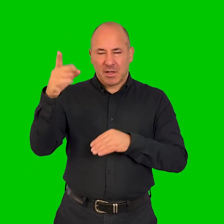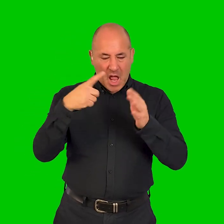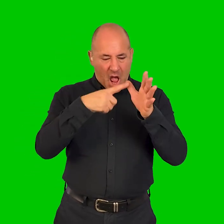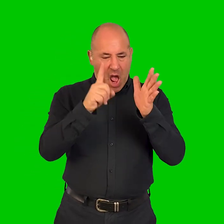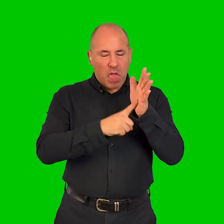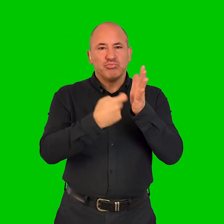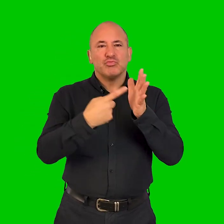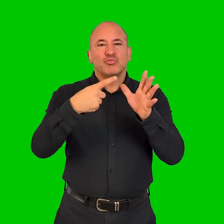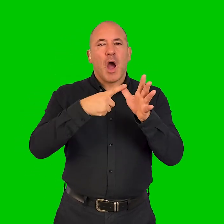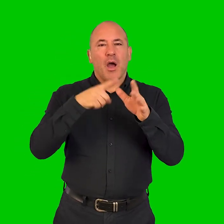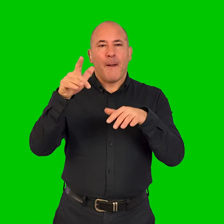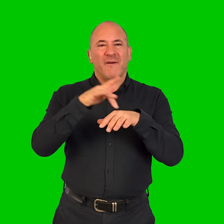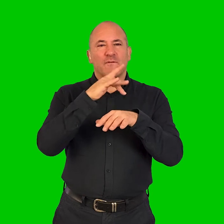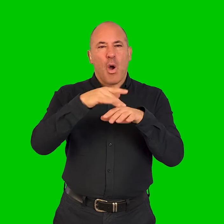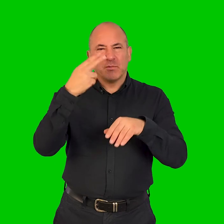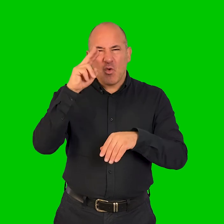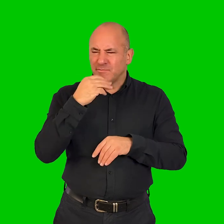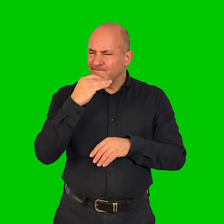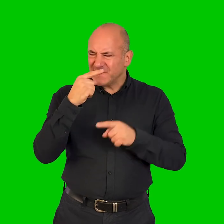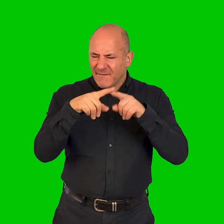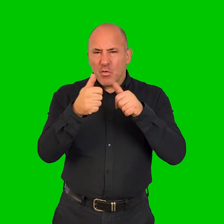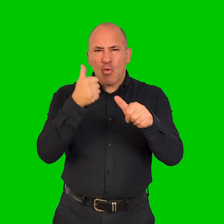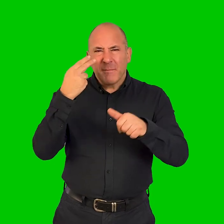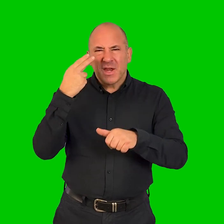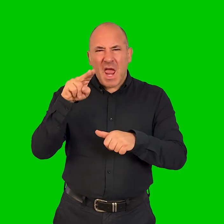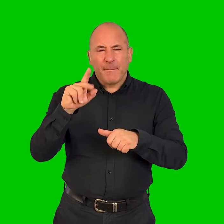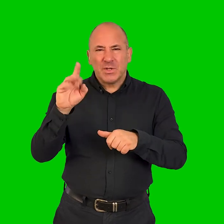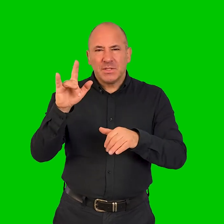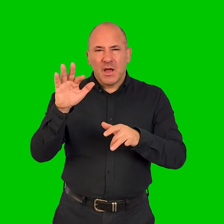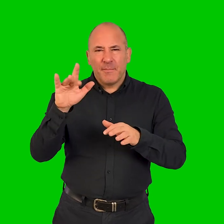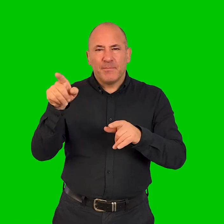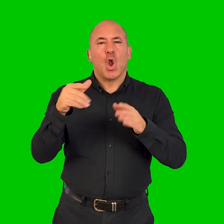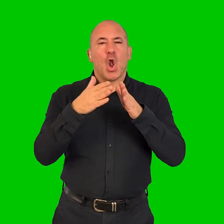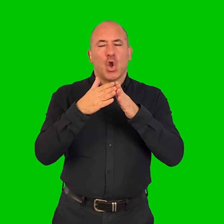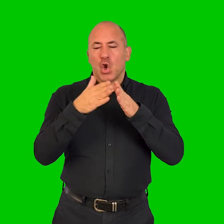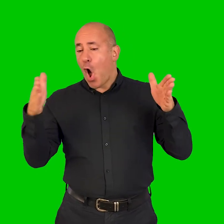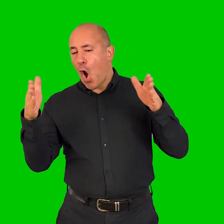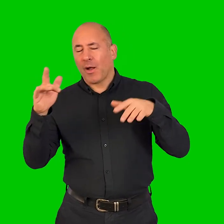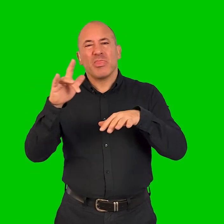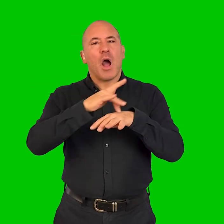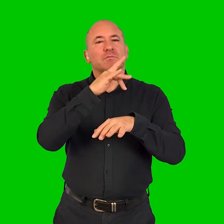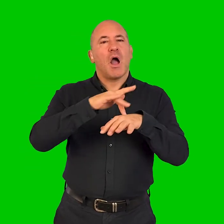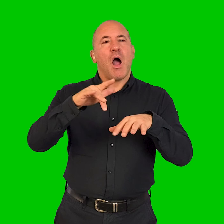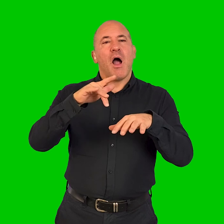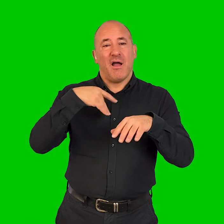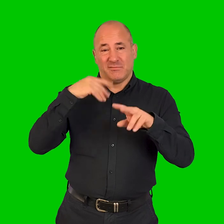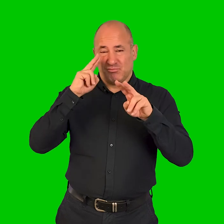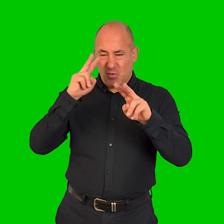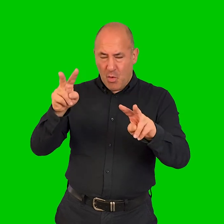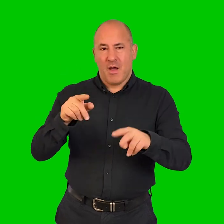when I went to Lowry in Manchester I went to see a performance called another company called Lung Theatre and